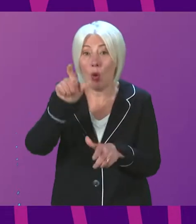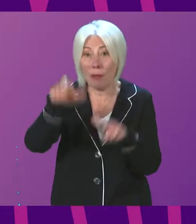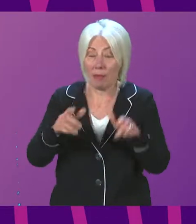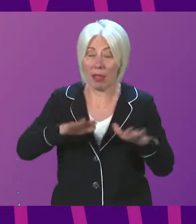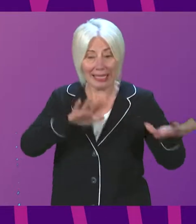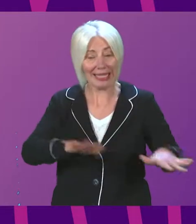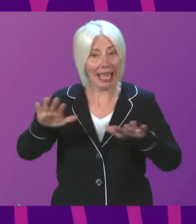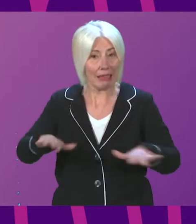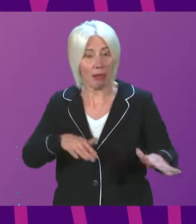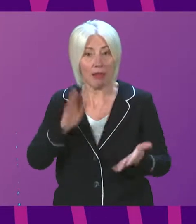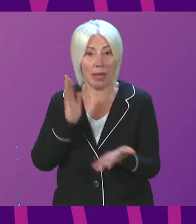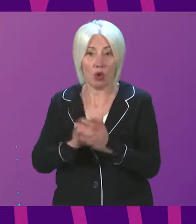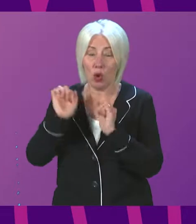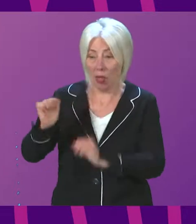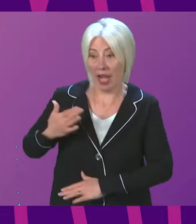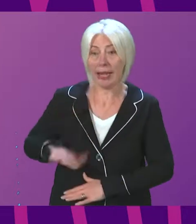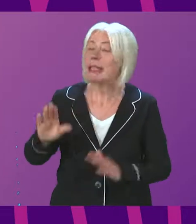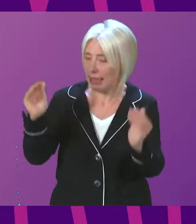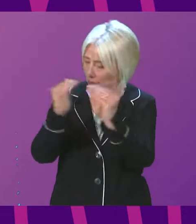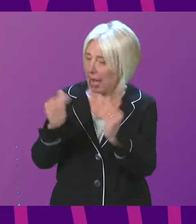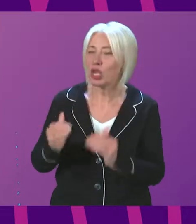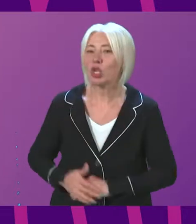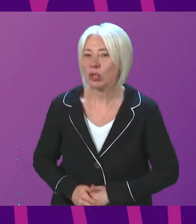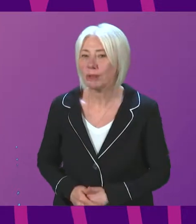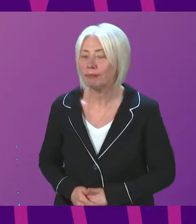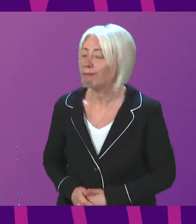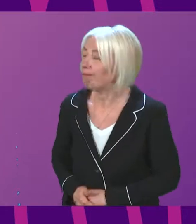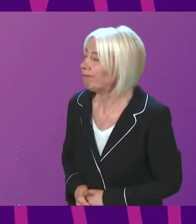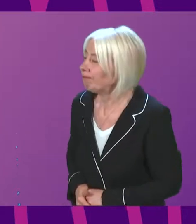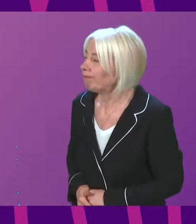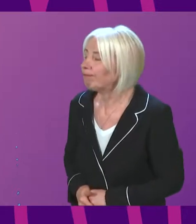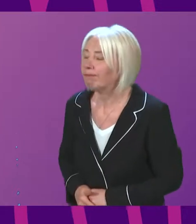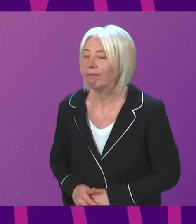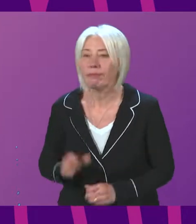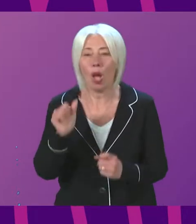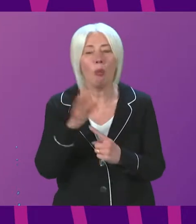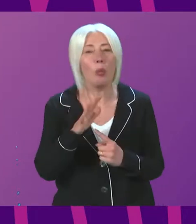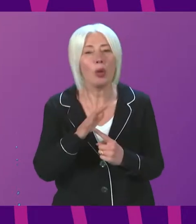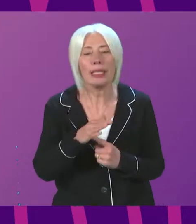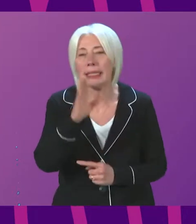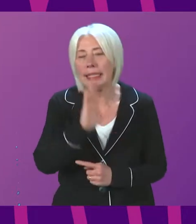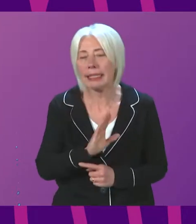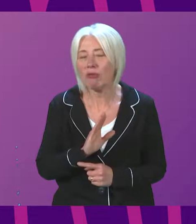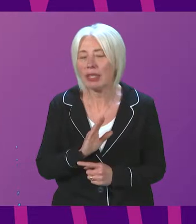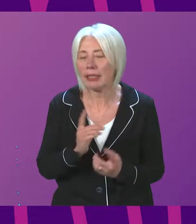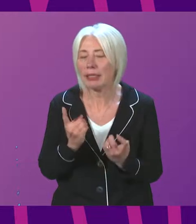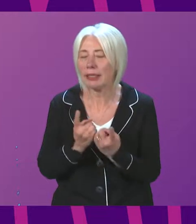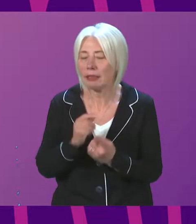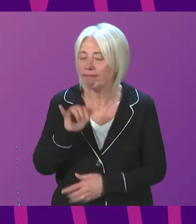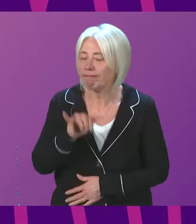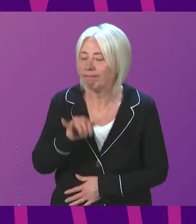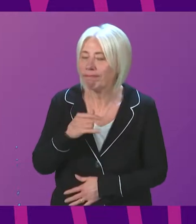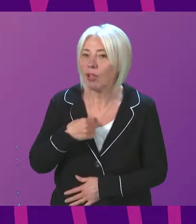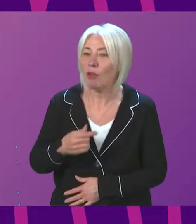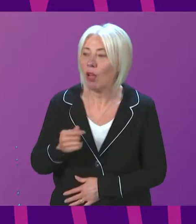all their needs met First Minister Yes this is an important and a serious issue and there have been